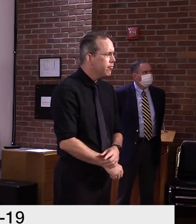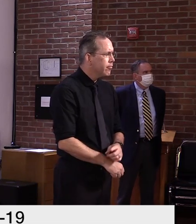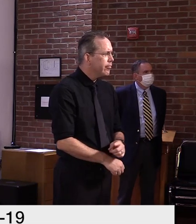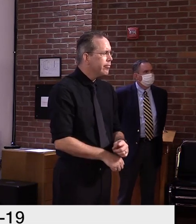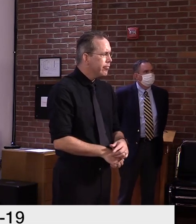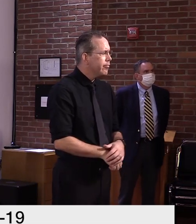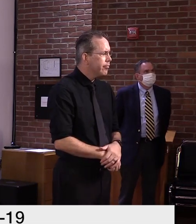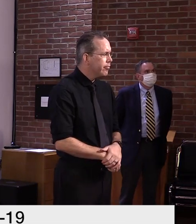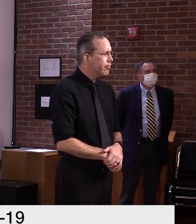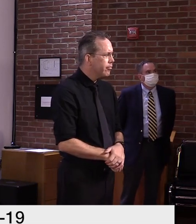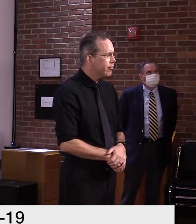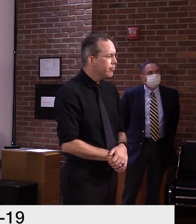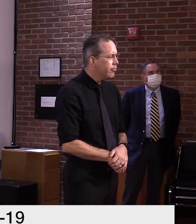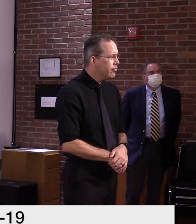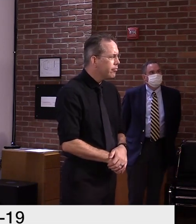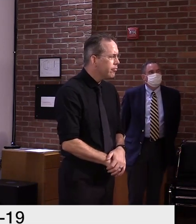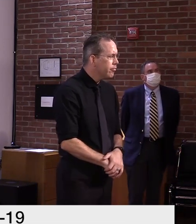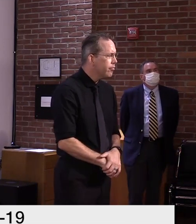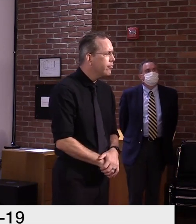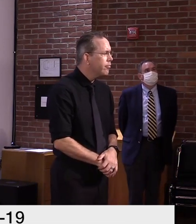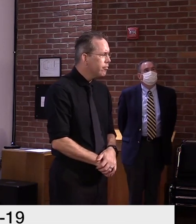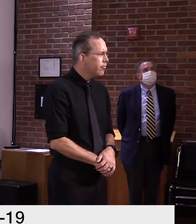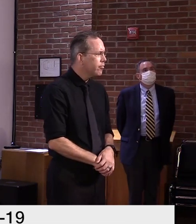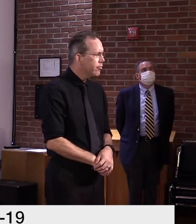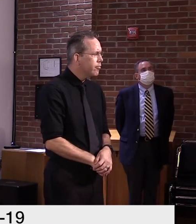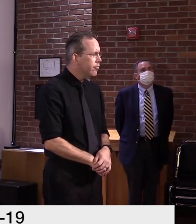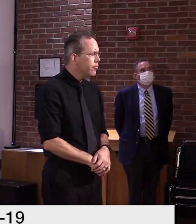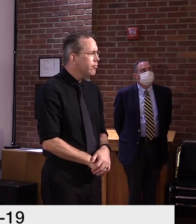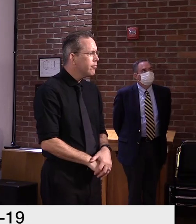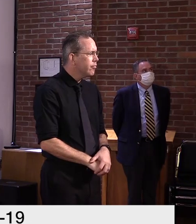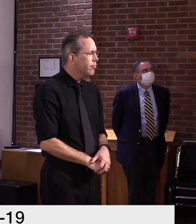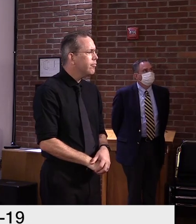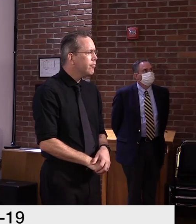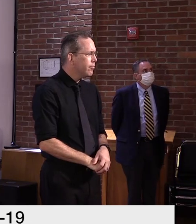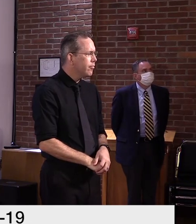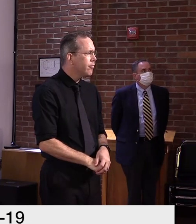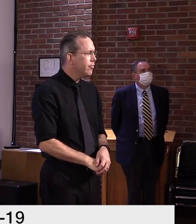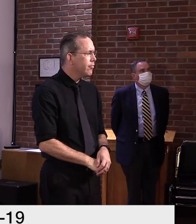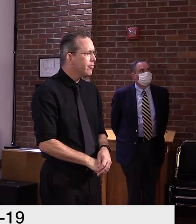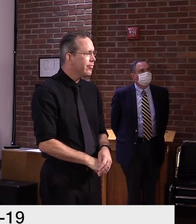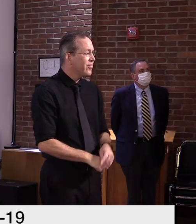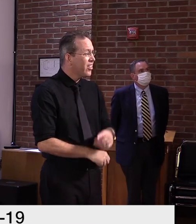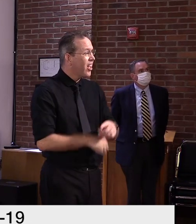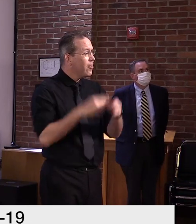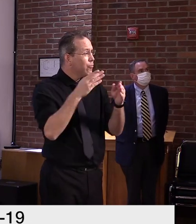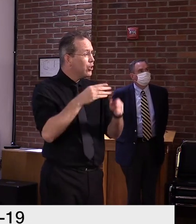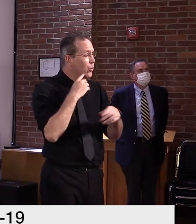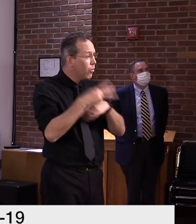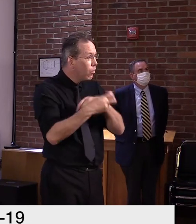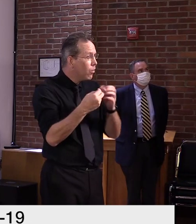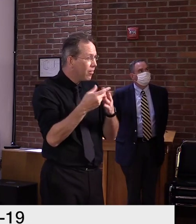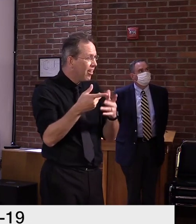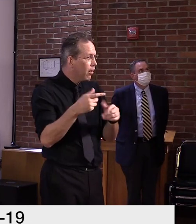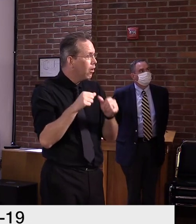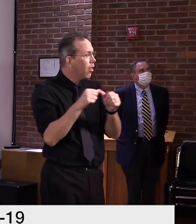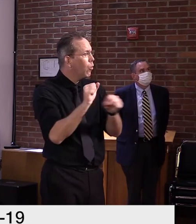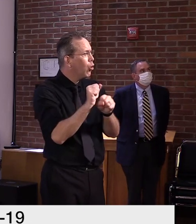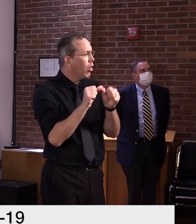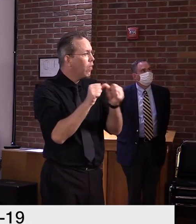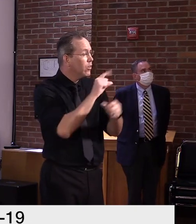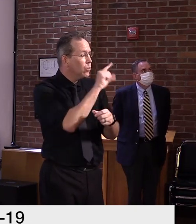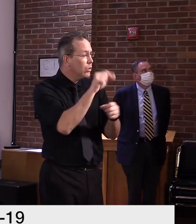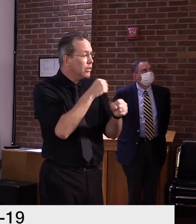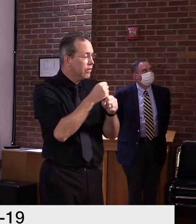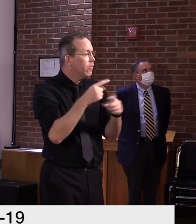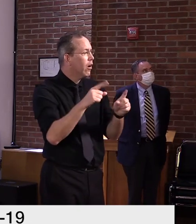get a 20-year pin, whatever, and benefits and everything like that. I mean, you're the commander in chief,